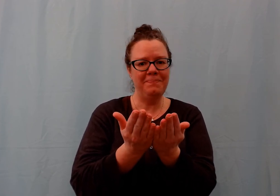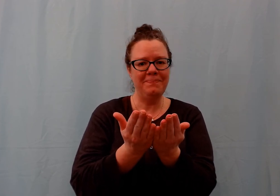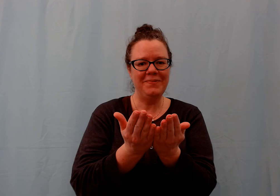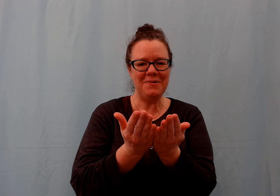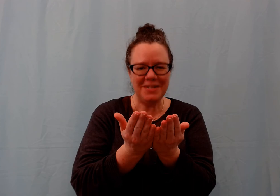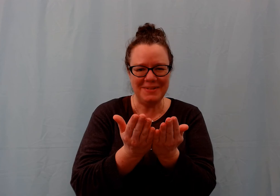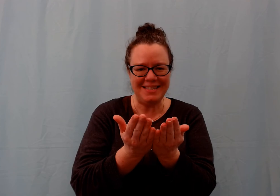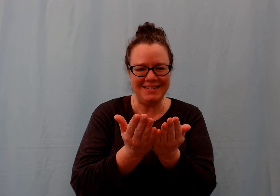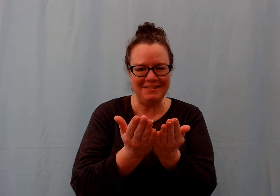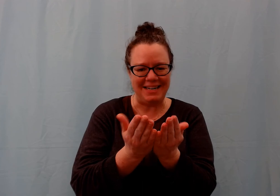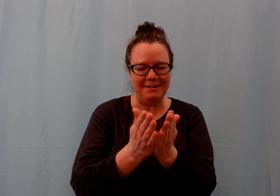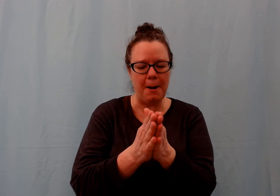What is Miss Erin doing?